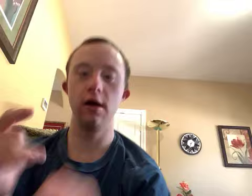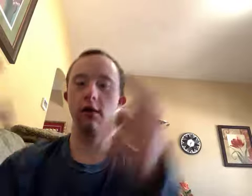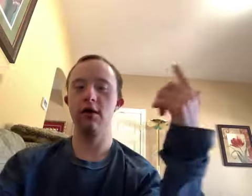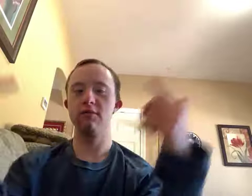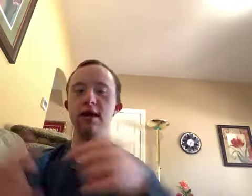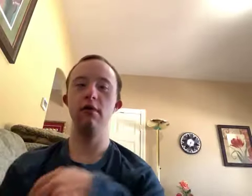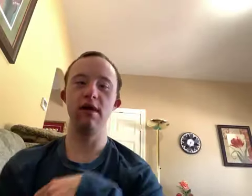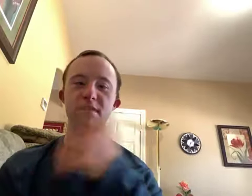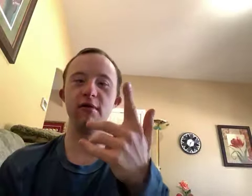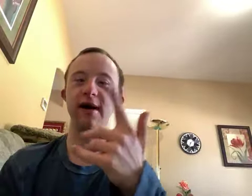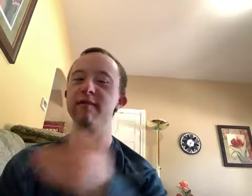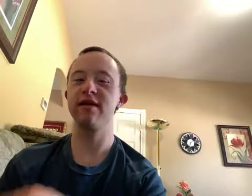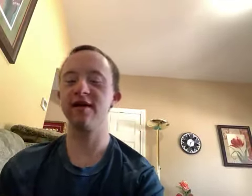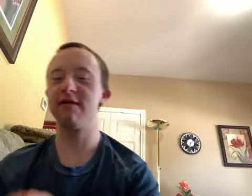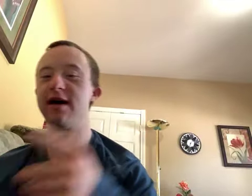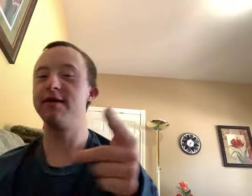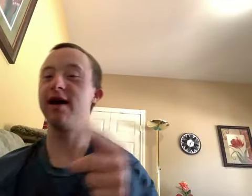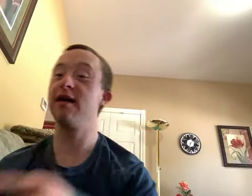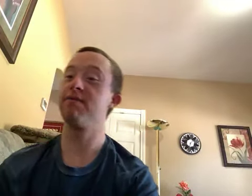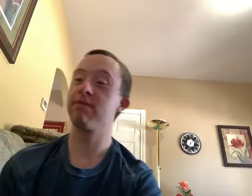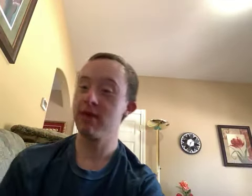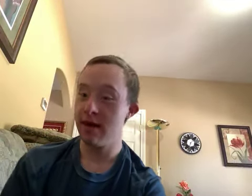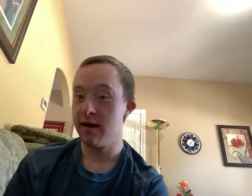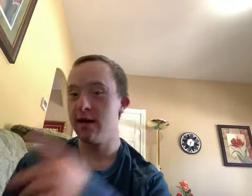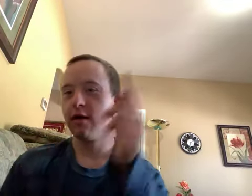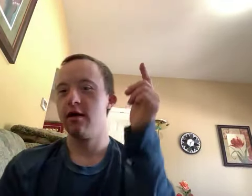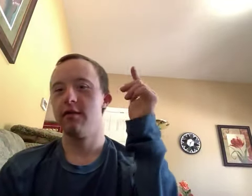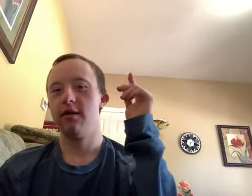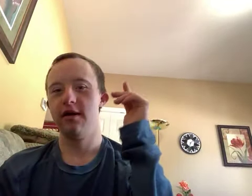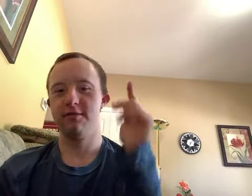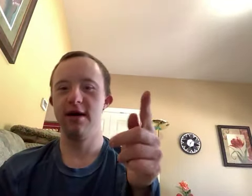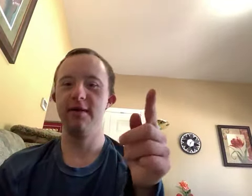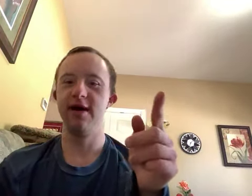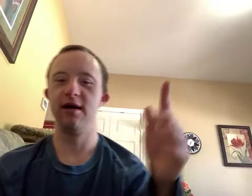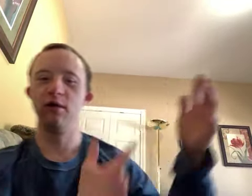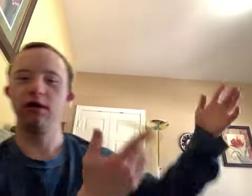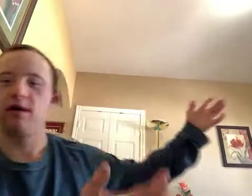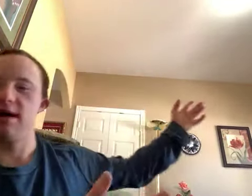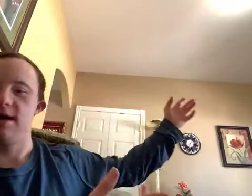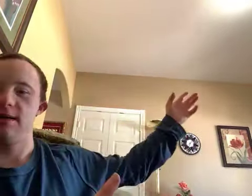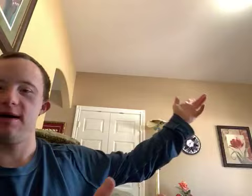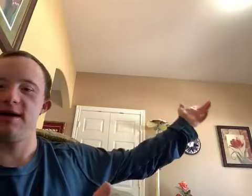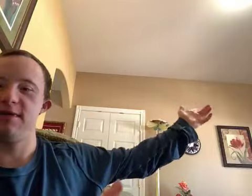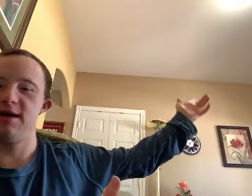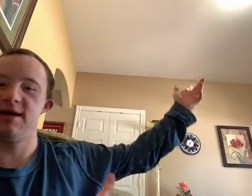Hello, that's me William D. Wraps. It's my happy day. It's my happy day. I am in